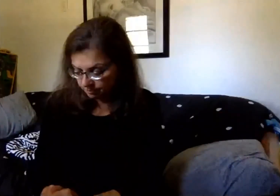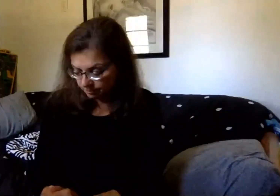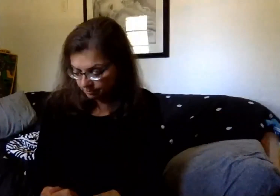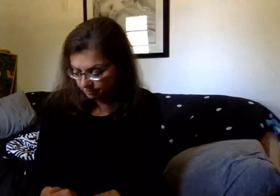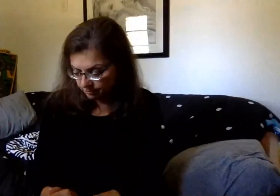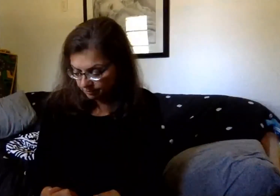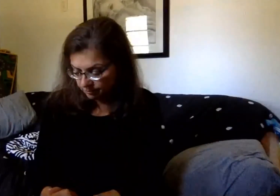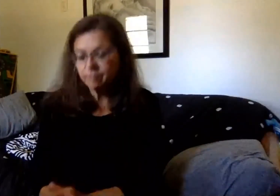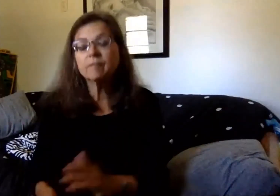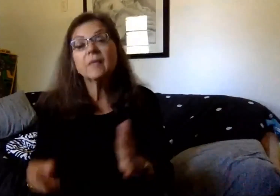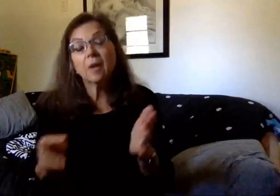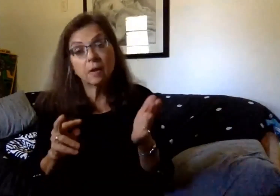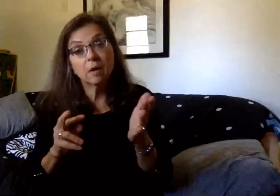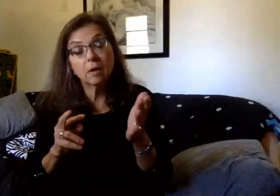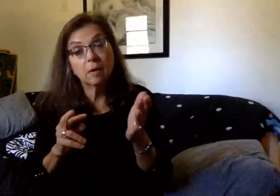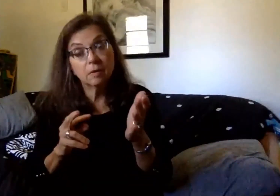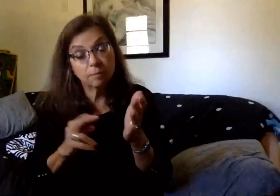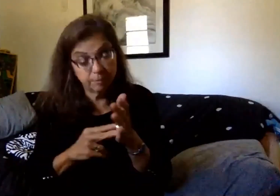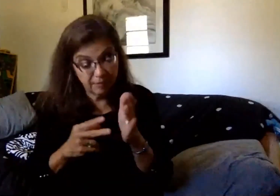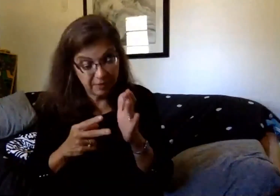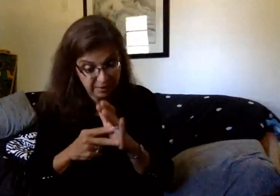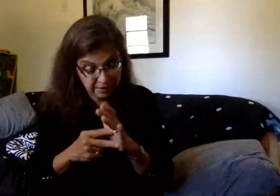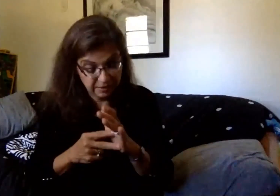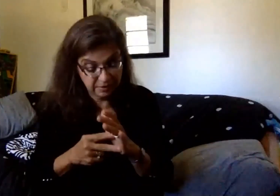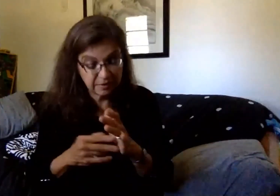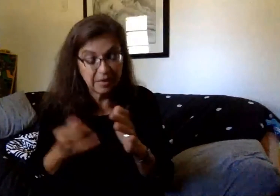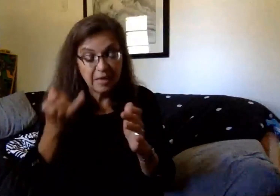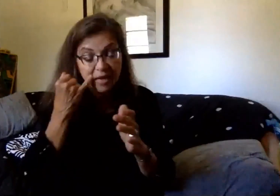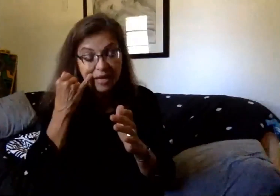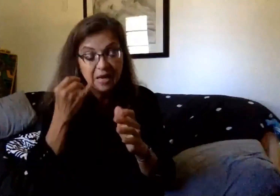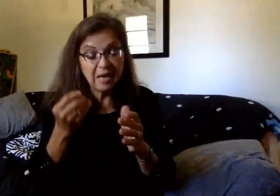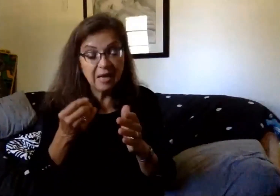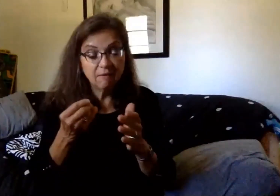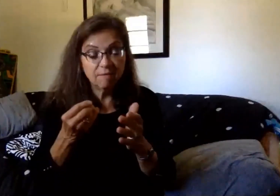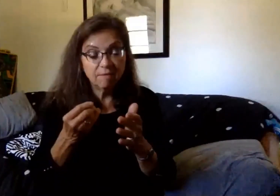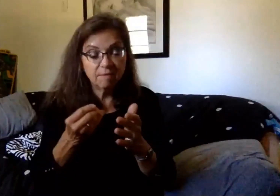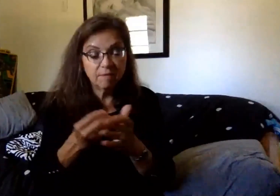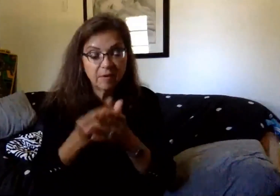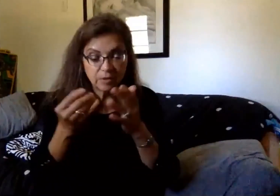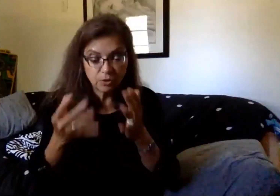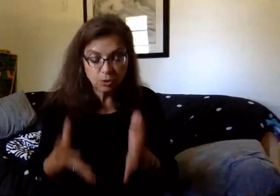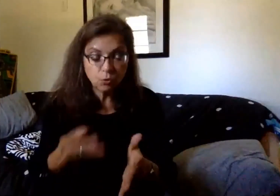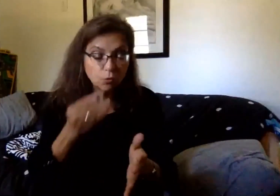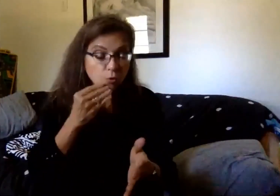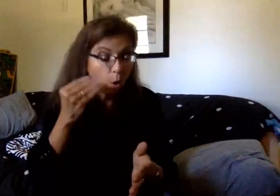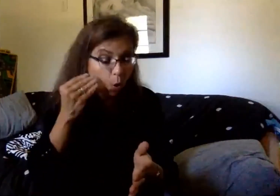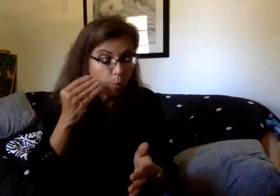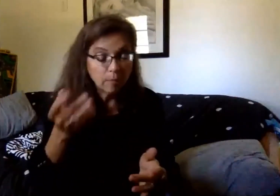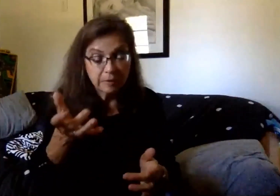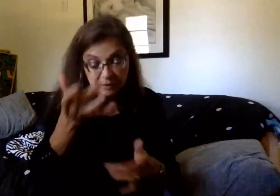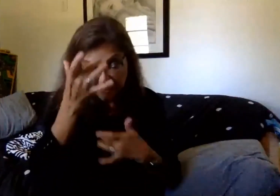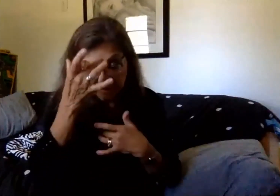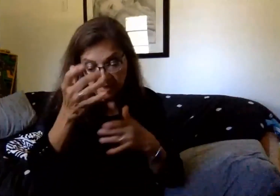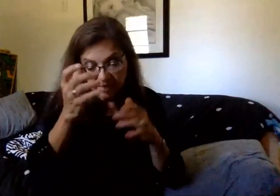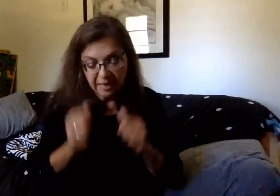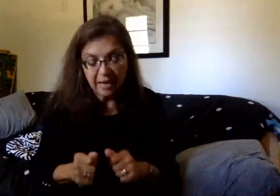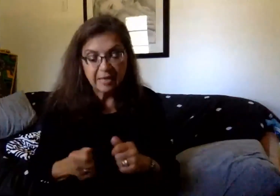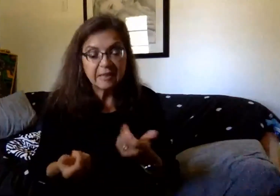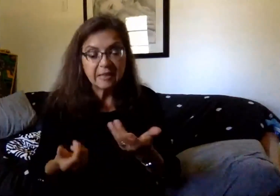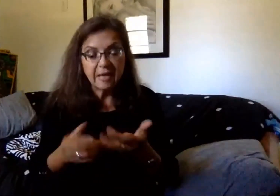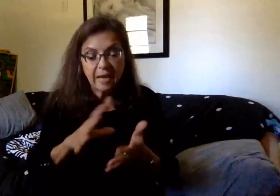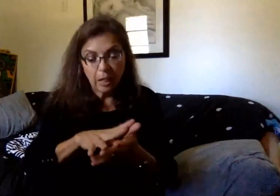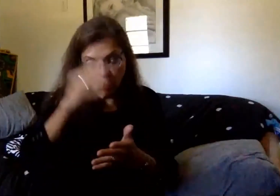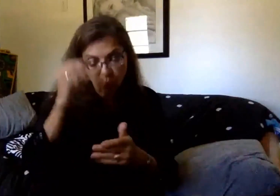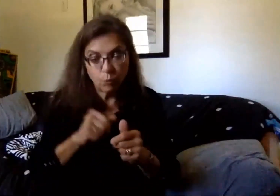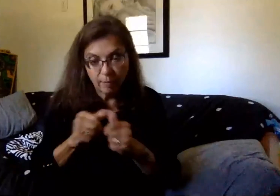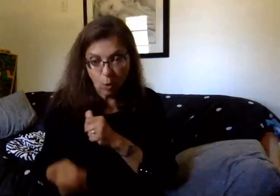So, essentially, will a student staying out due to COVID symptoms be able to touch base with their teacher remotely? Correct.